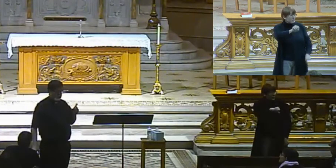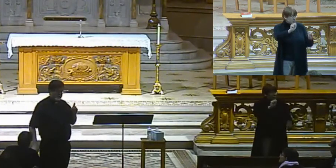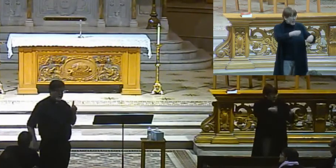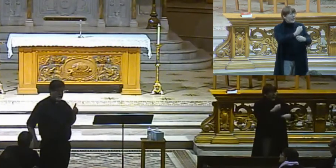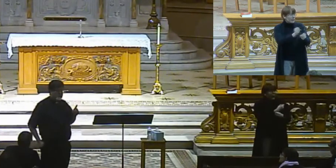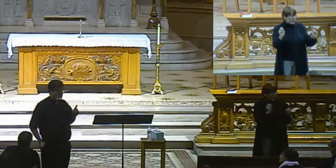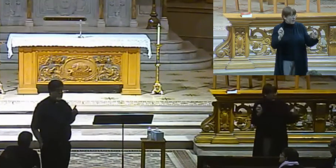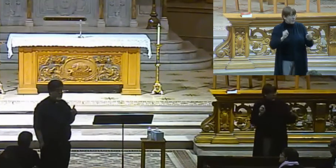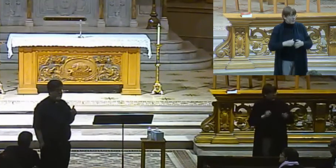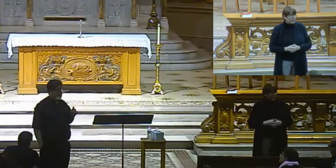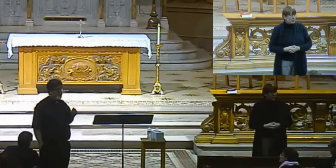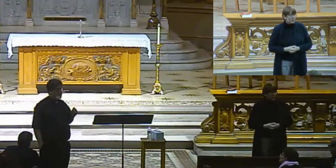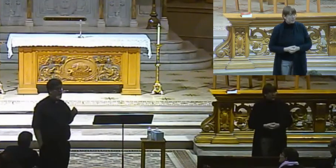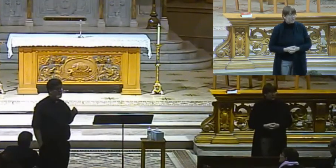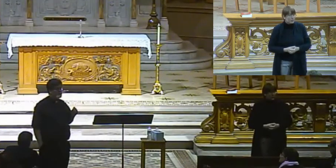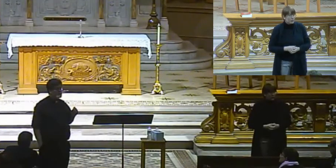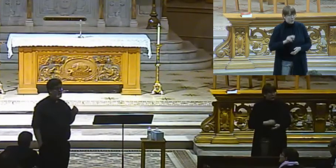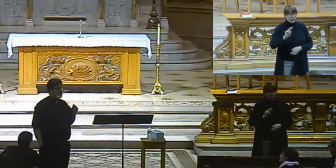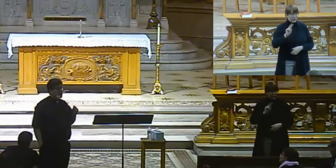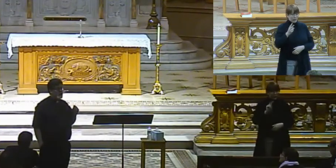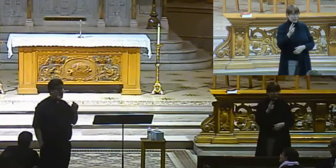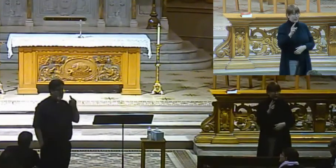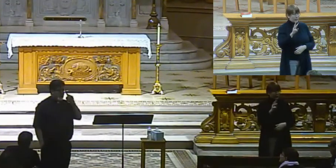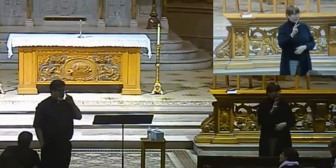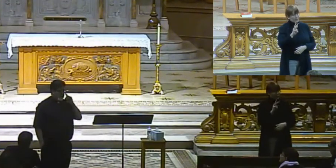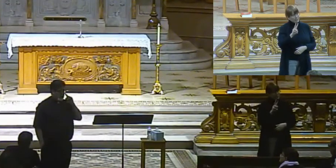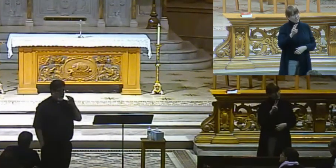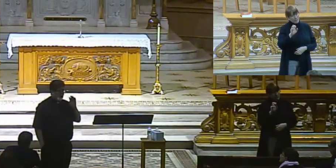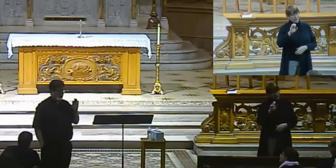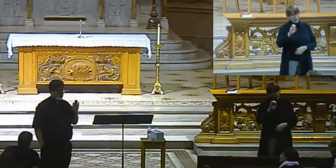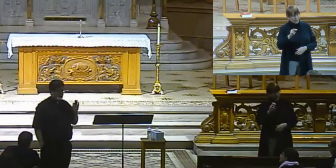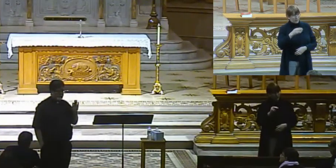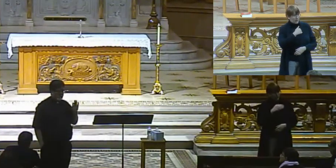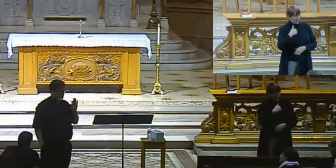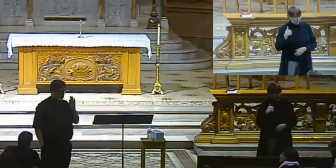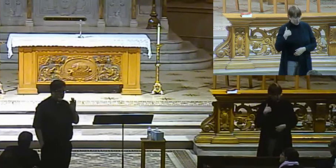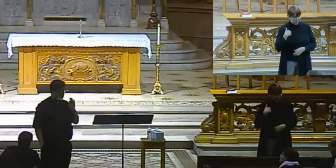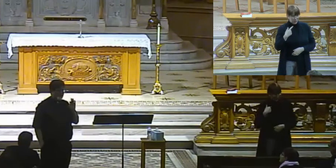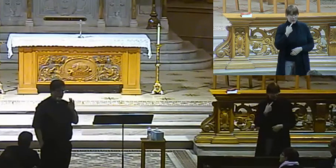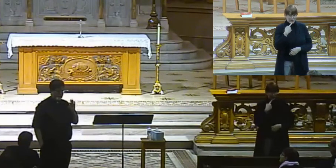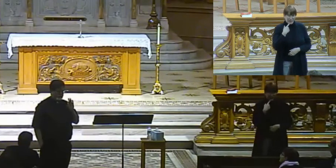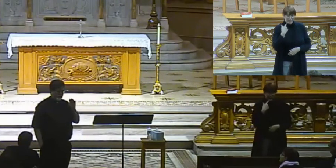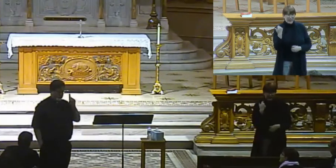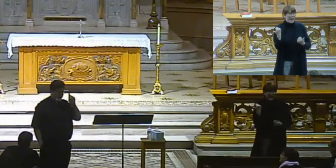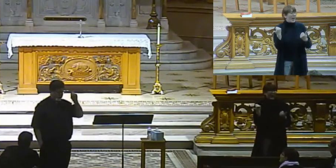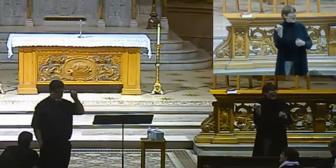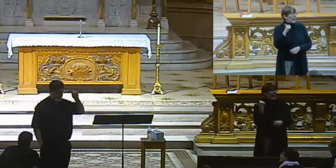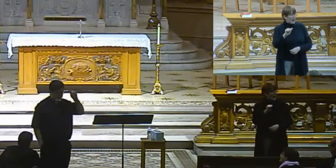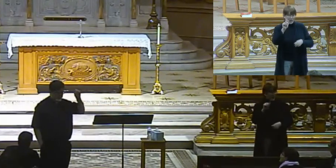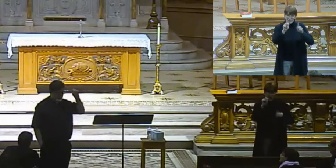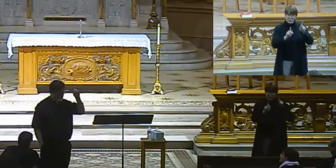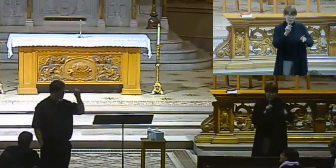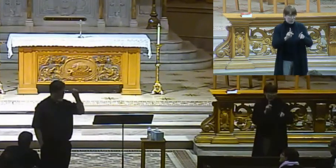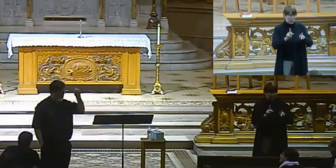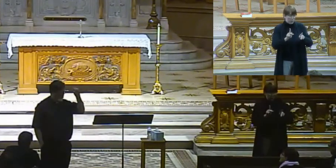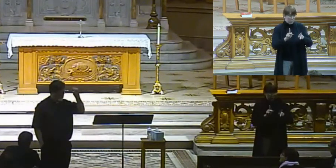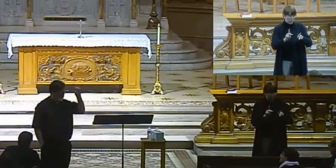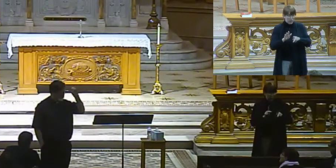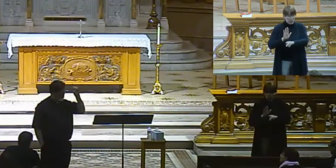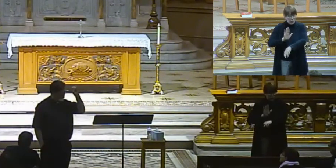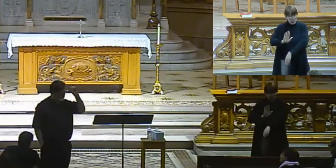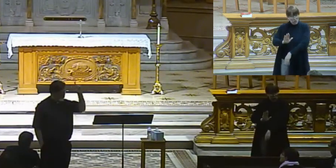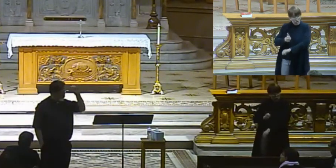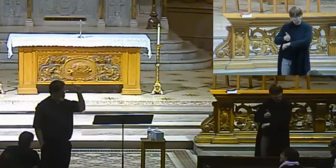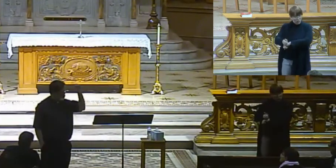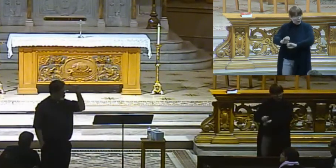The church, and this came from the Second Vatican Council, the church said that anyone who through no fault of their own, that's an important part of it,